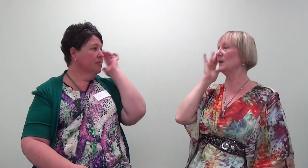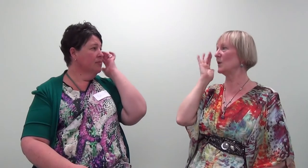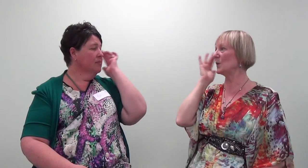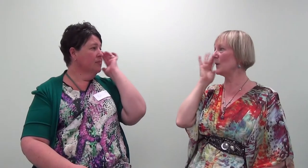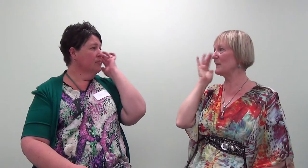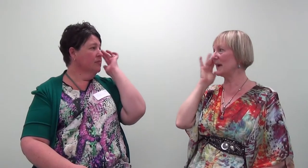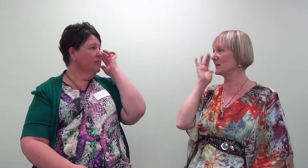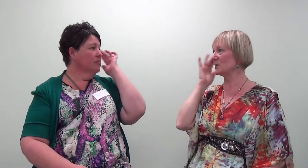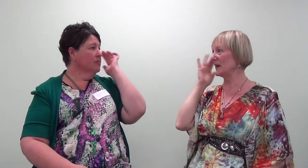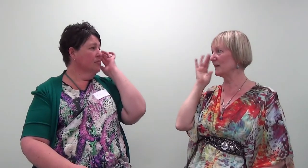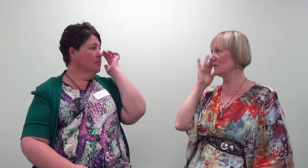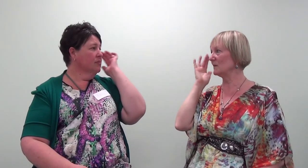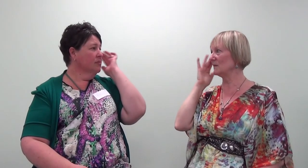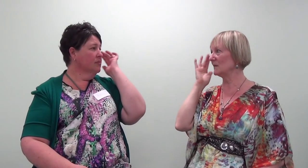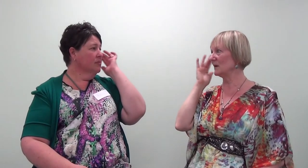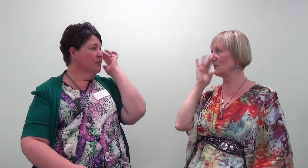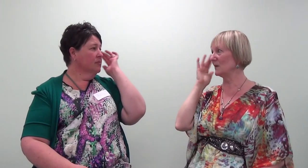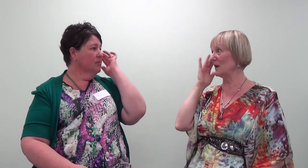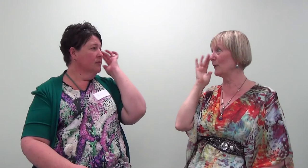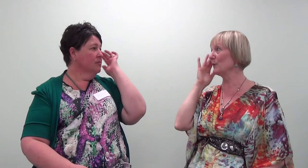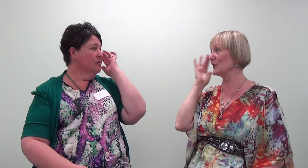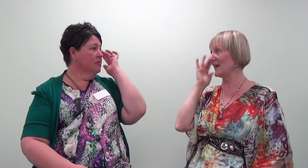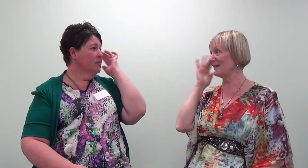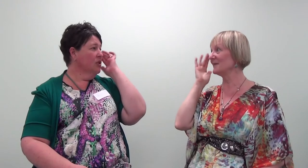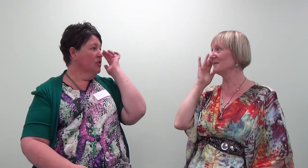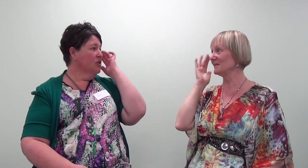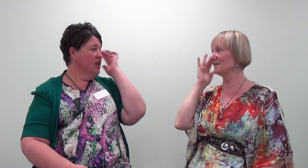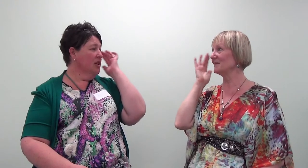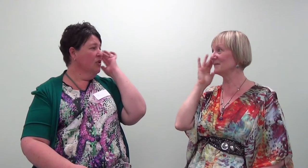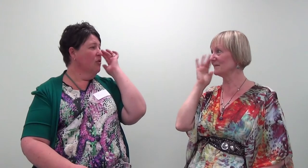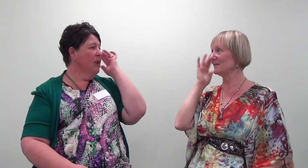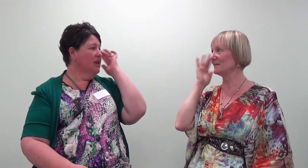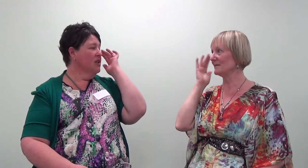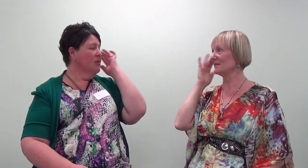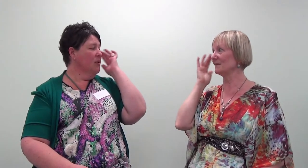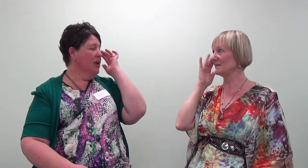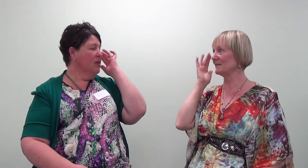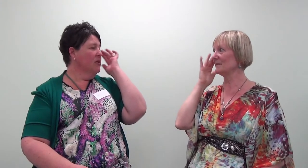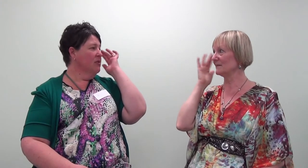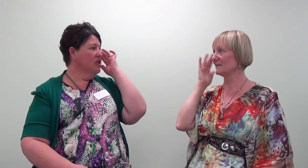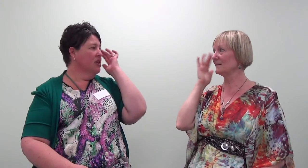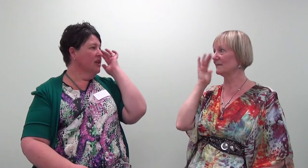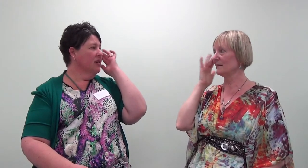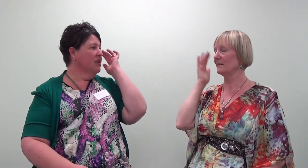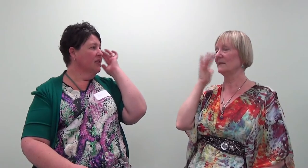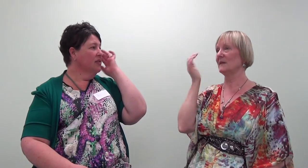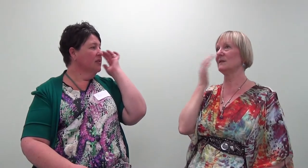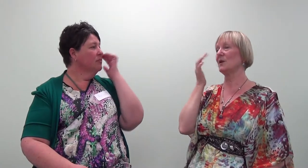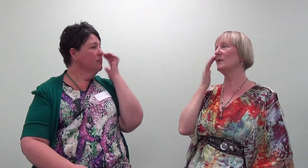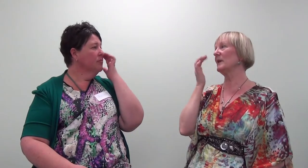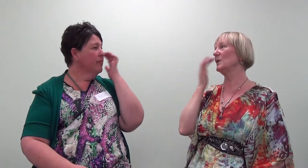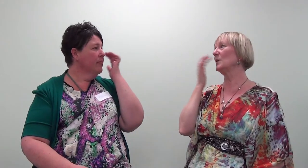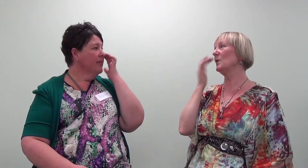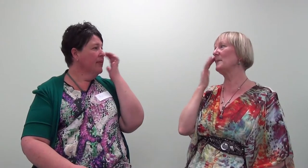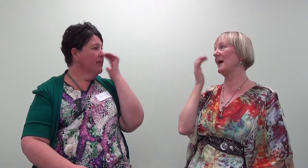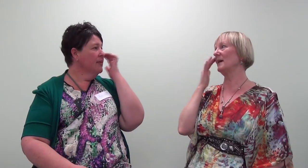it all the way back to when it originated. Sending it all back to when it originated. Dissolving it all the way back.